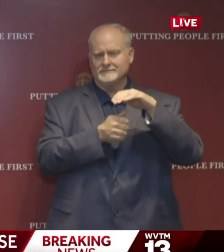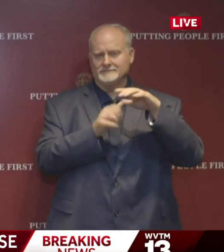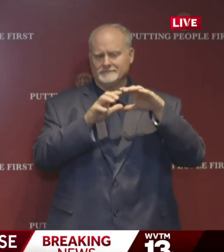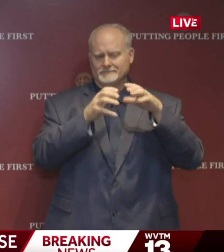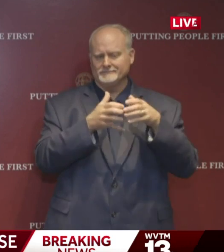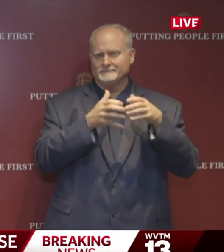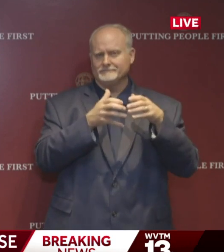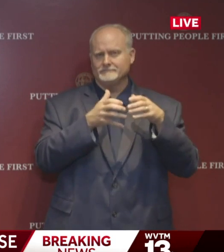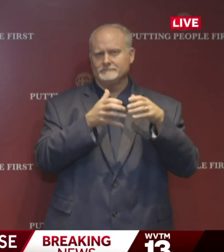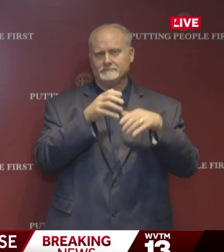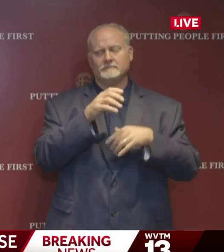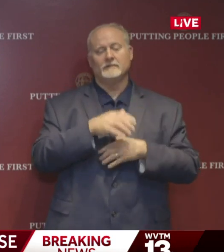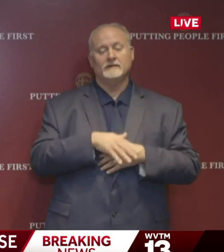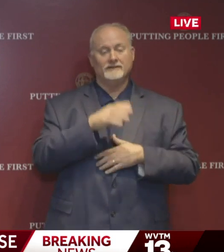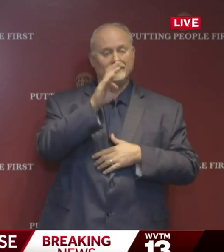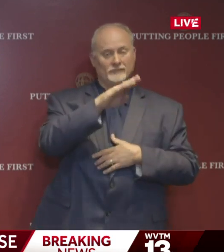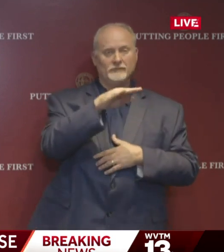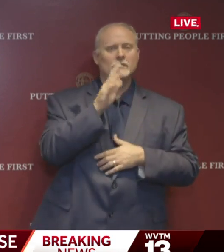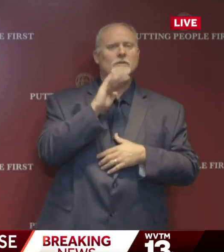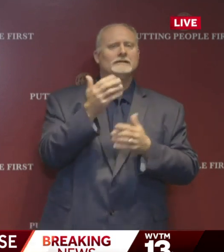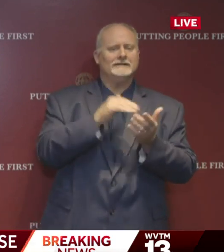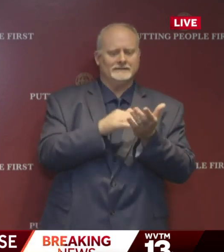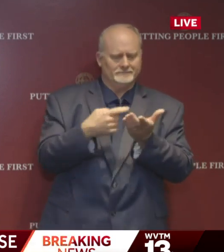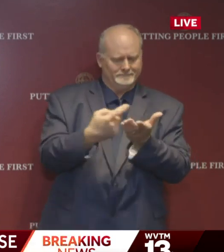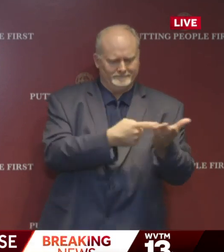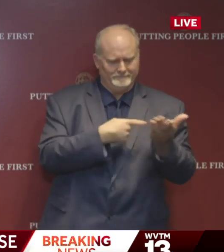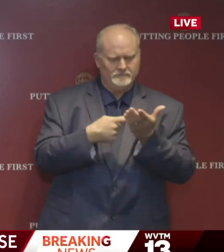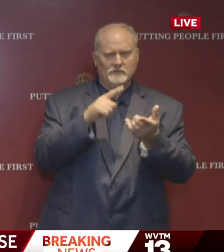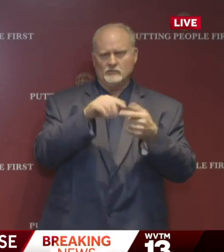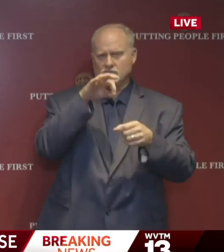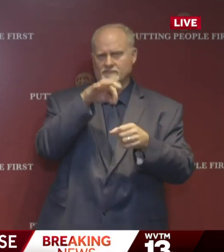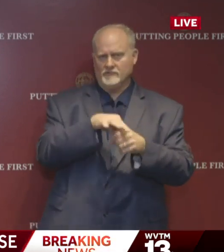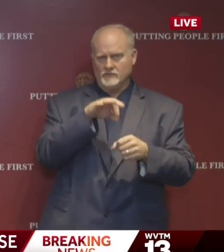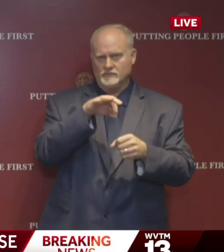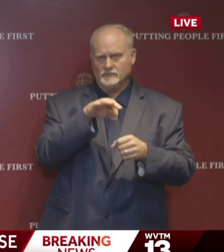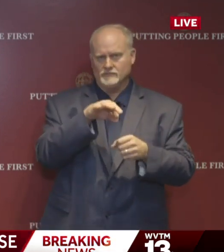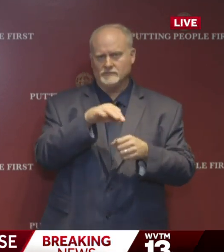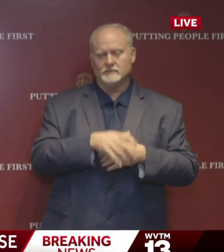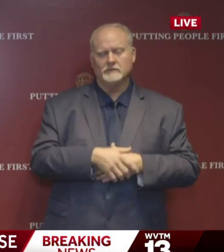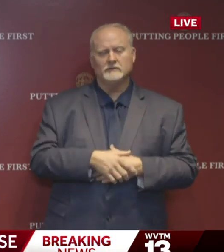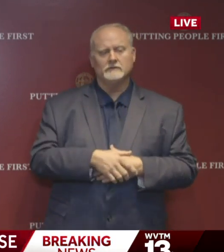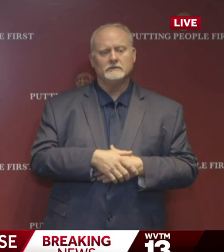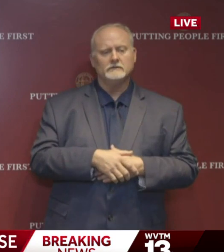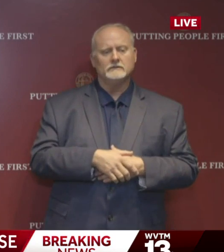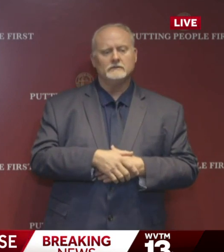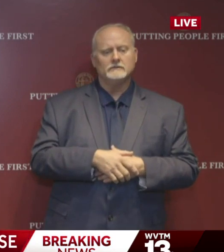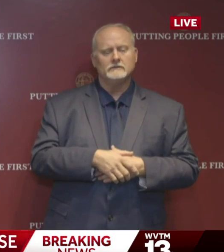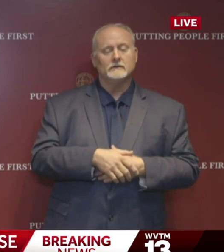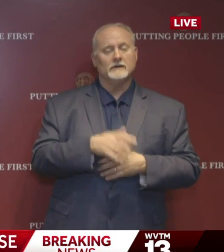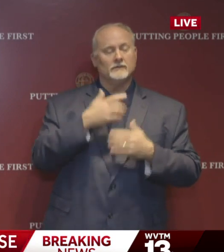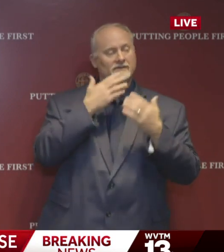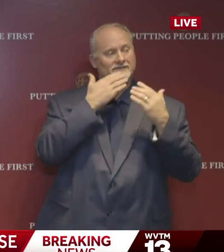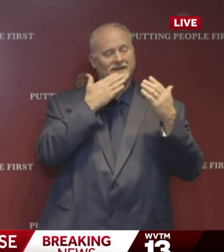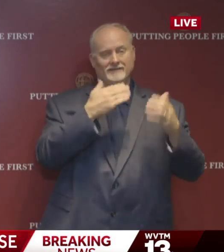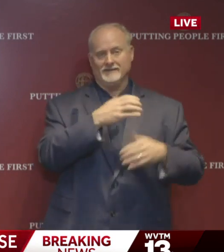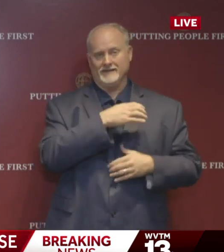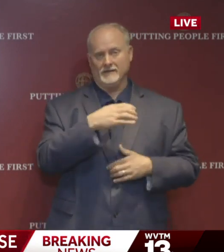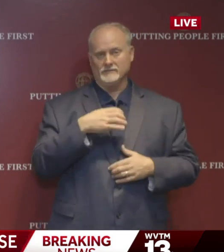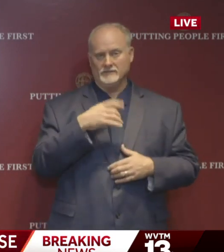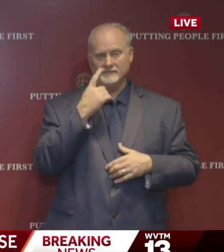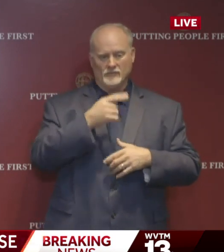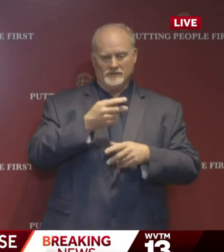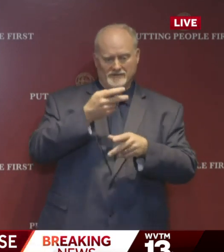This afternoon, they will take this up for a vote. I want to thank the council for working with me to keep the people